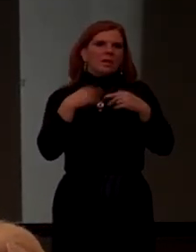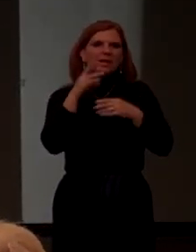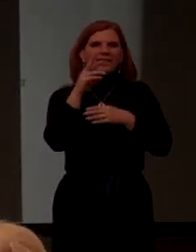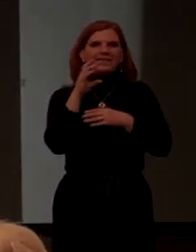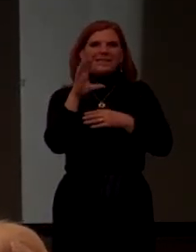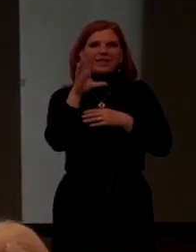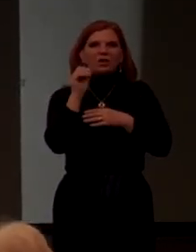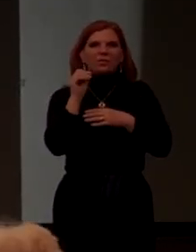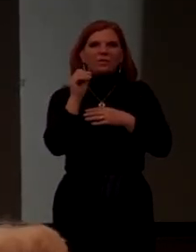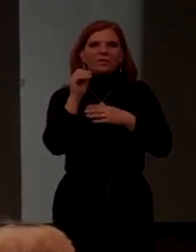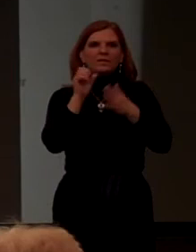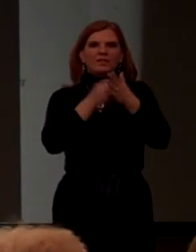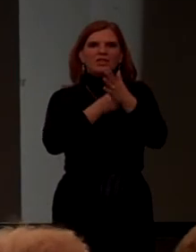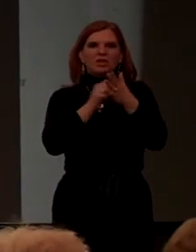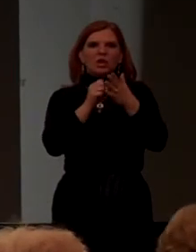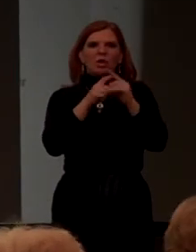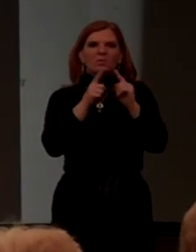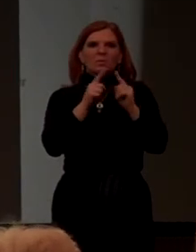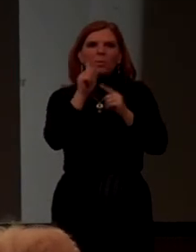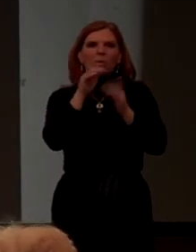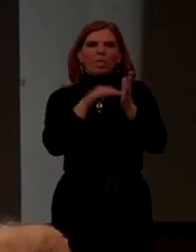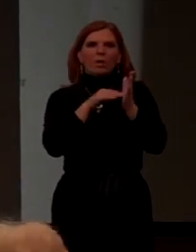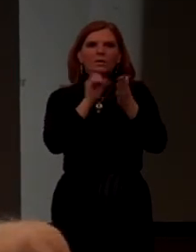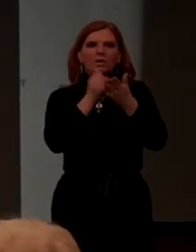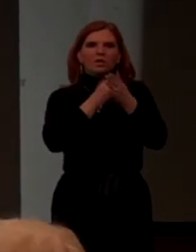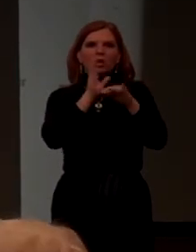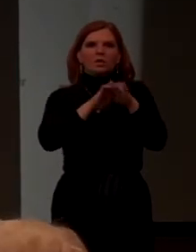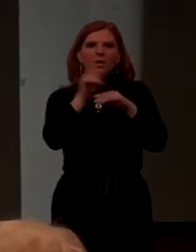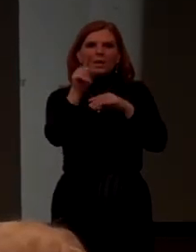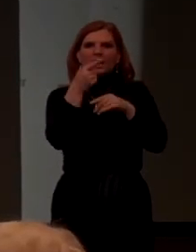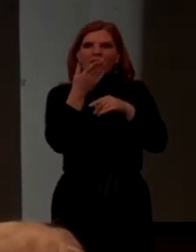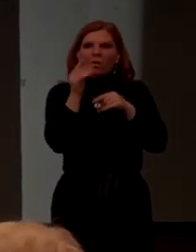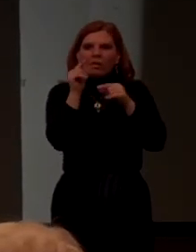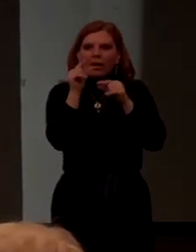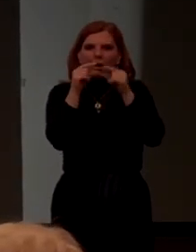650. 650 songs on here.